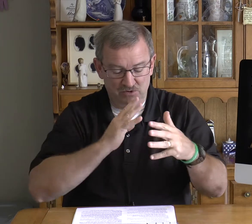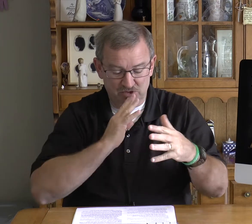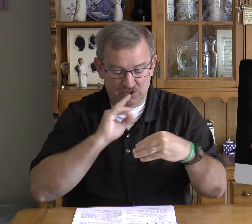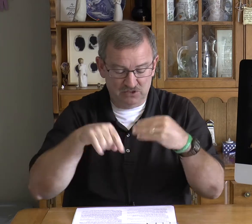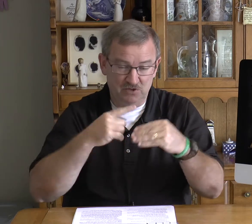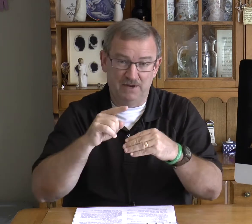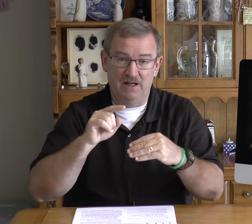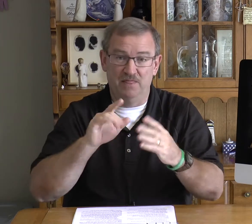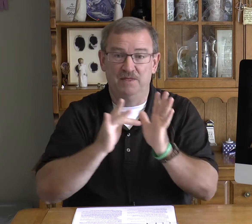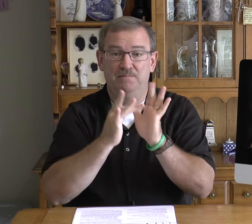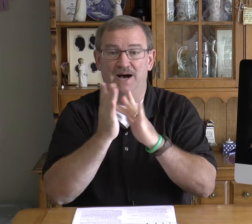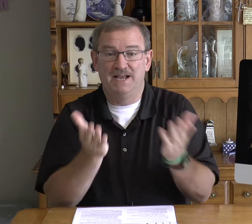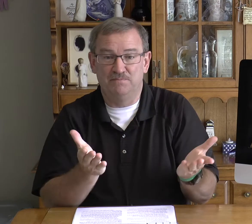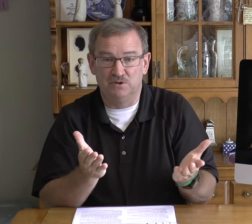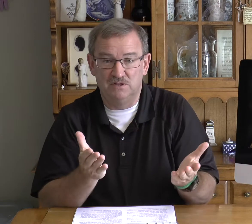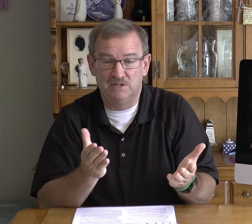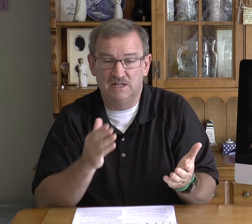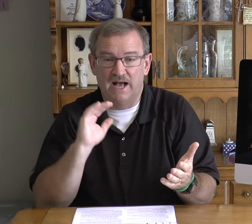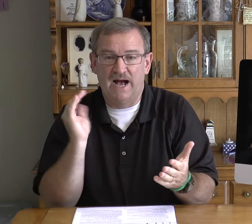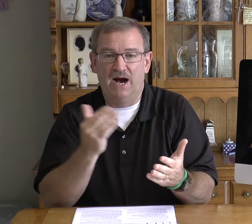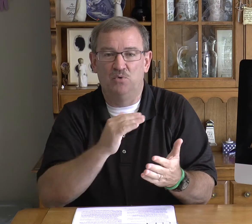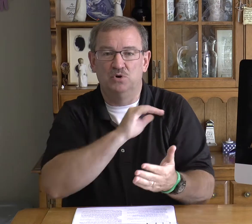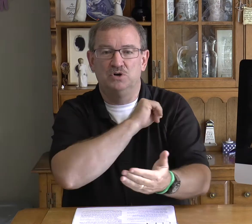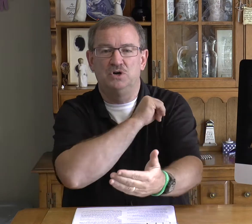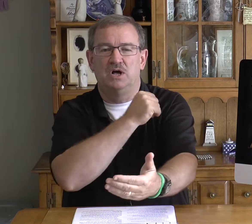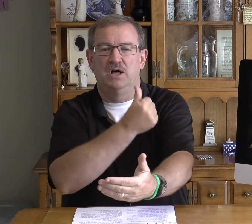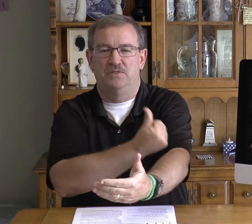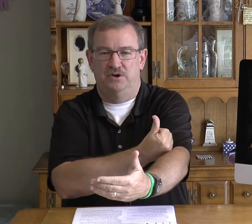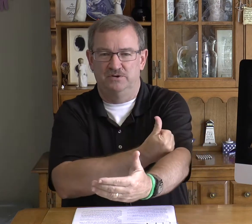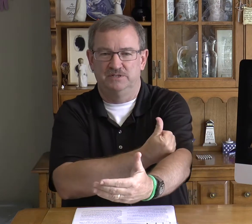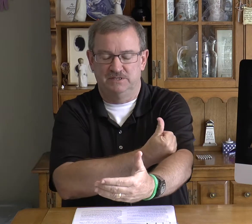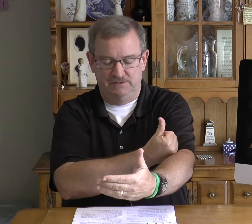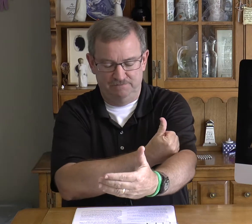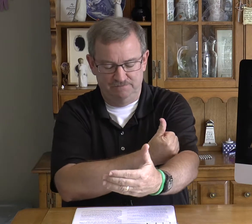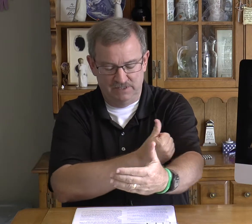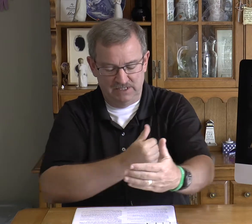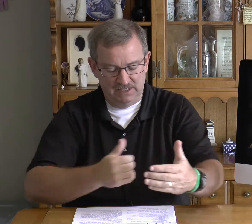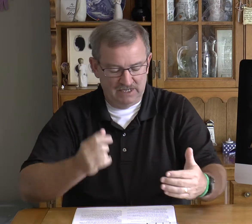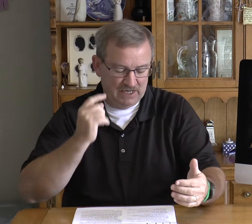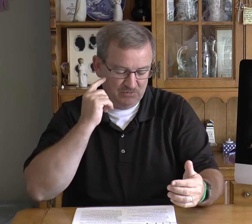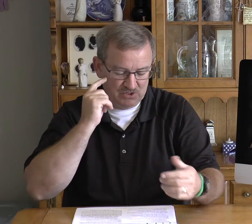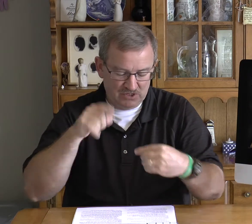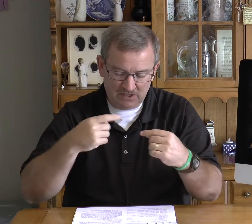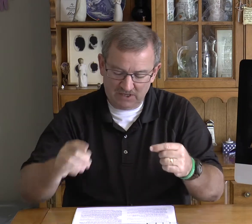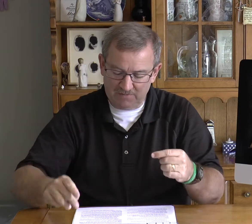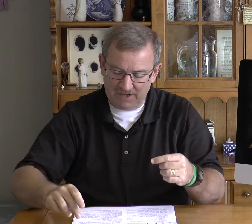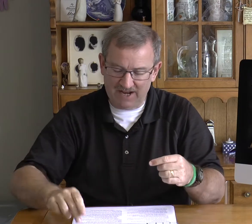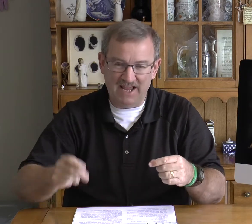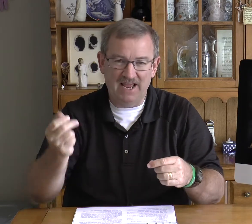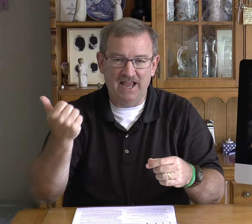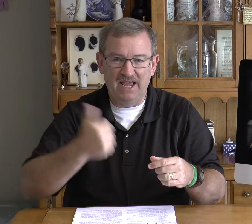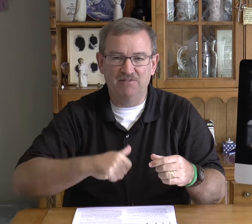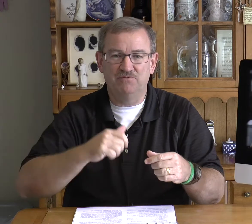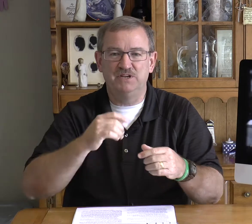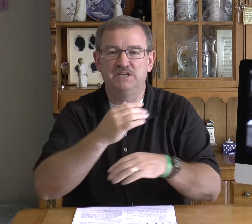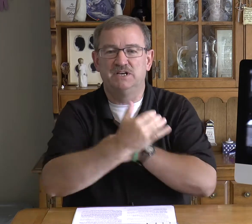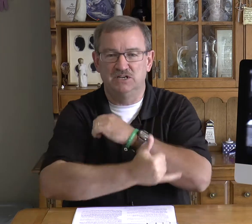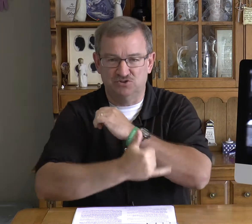want to talk to you about the Bible our authority and I want you to think about every country